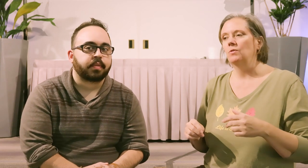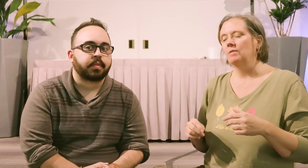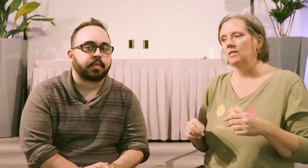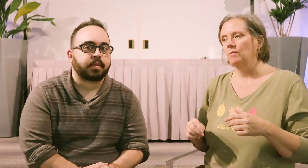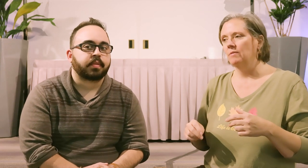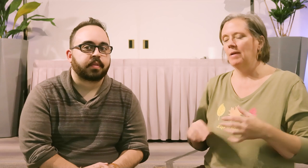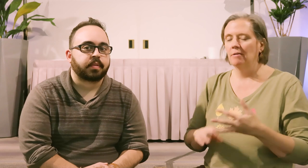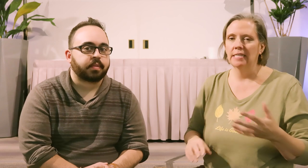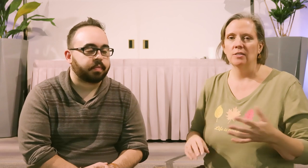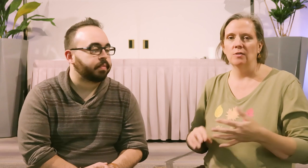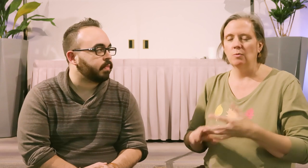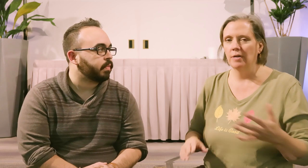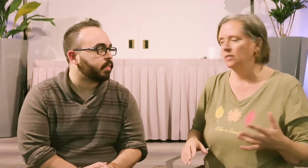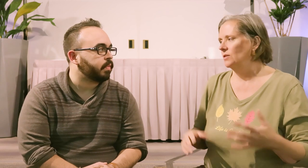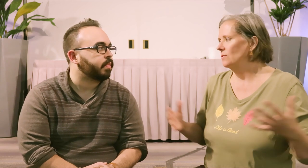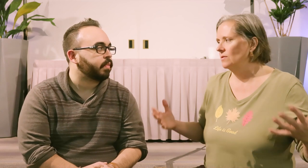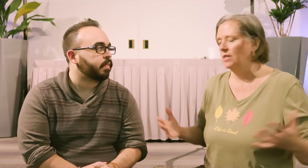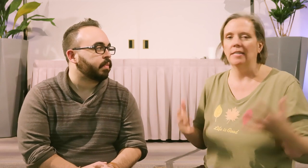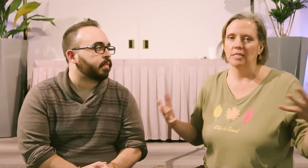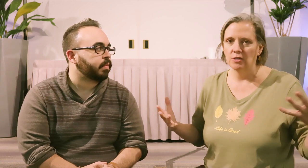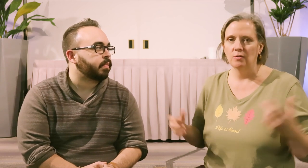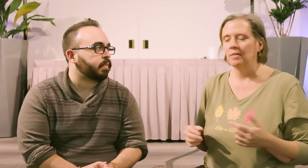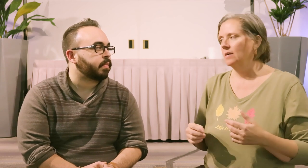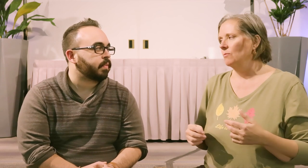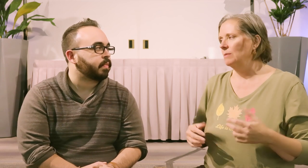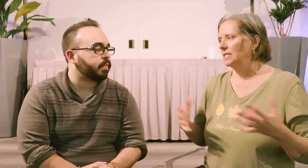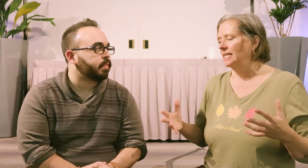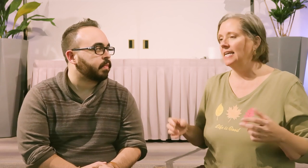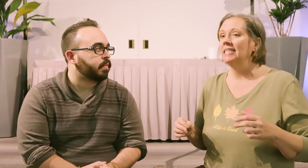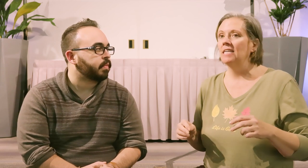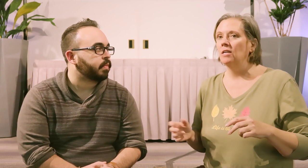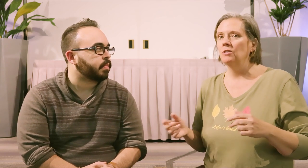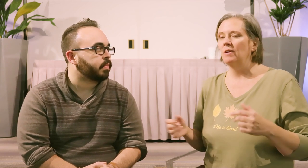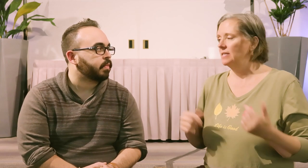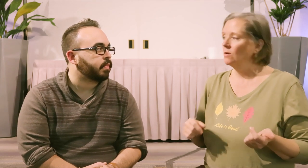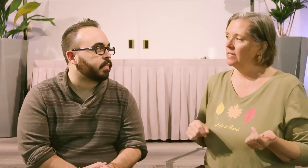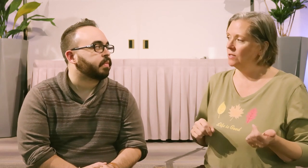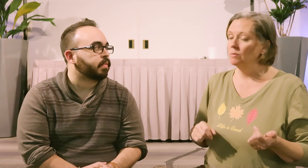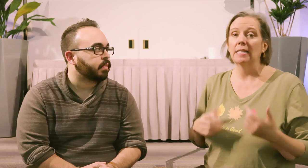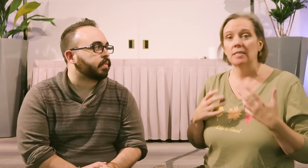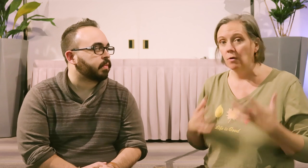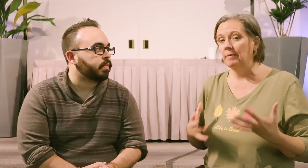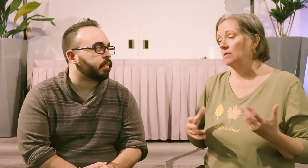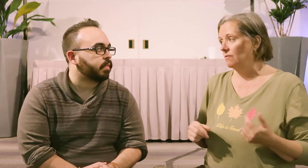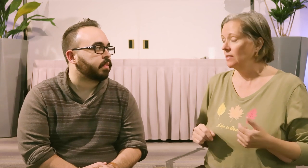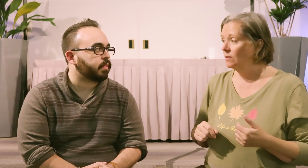to deal with parenting issues, work issues, change issues, pretty much anything. I tend not to enjoy physical issues but it can totally be used for physical.